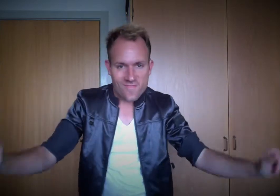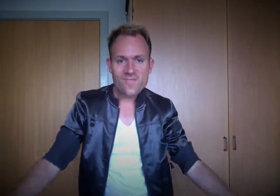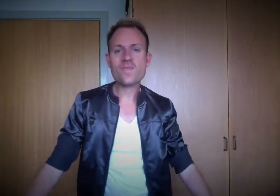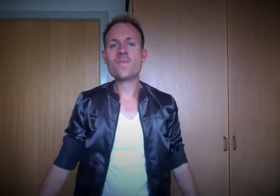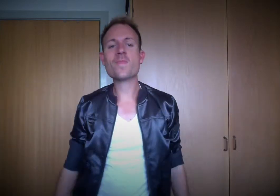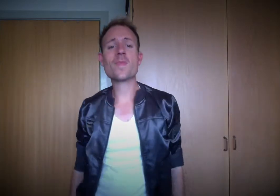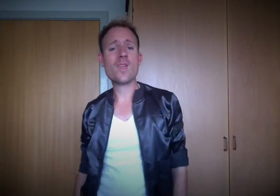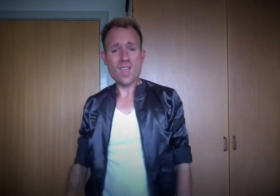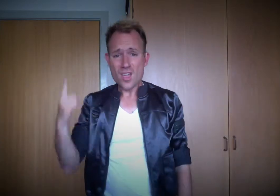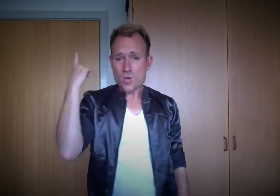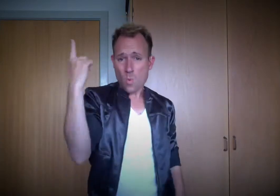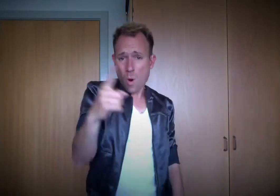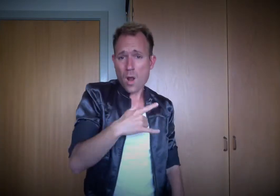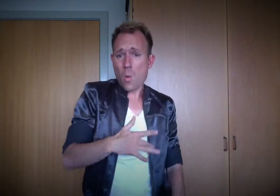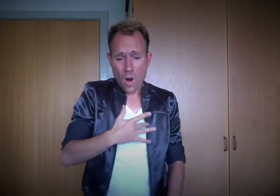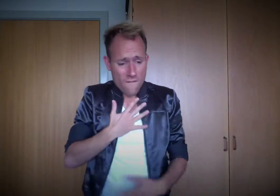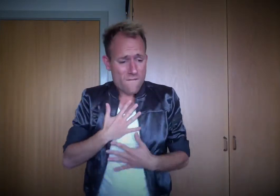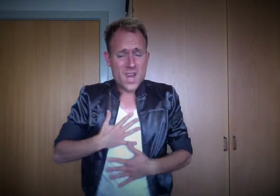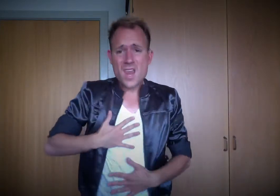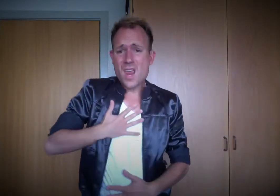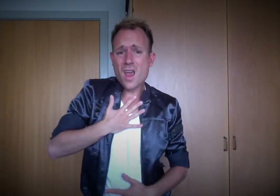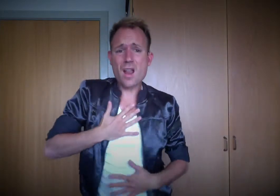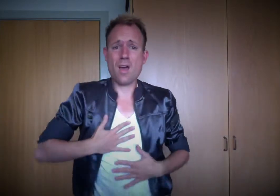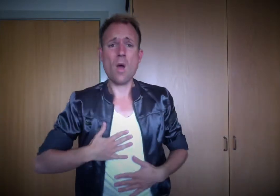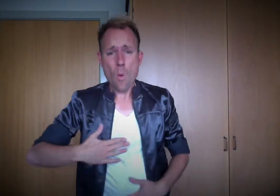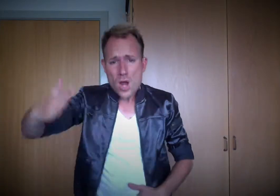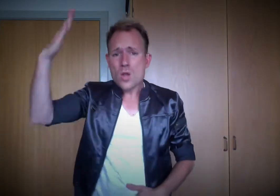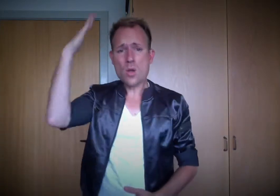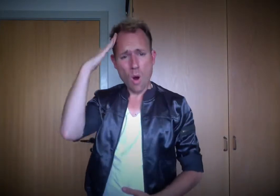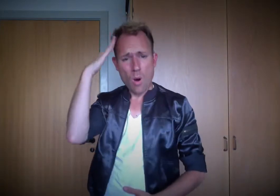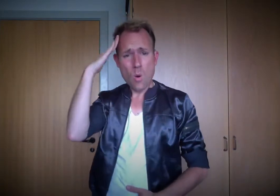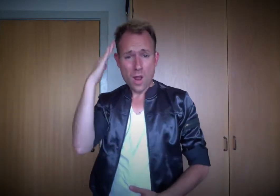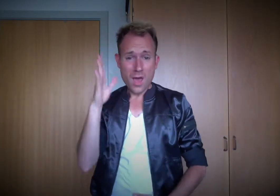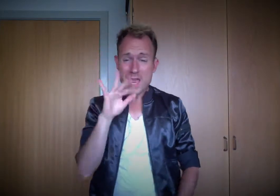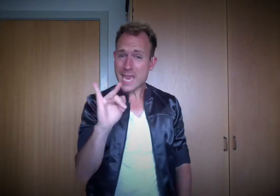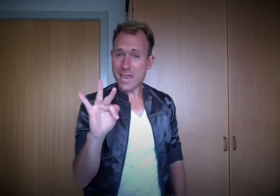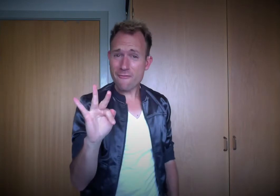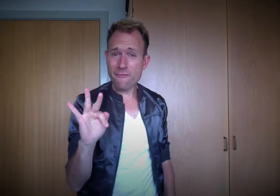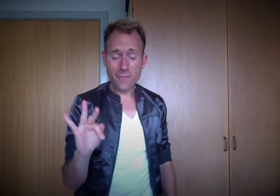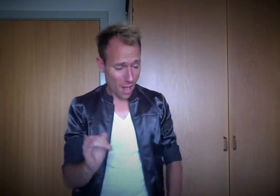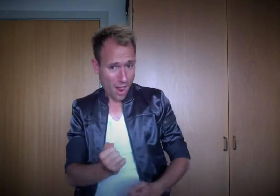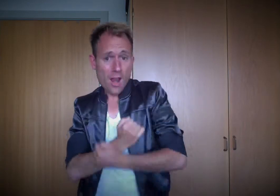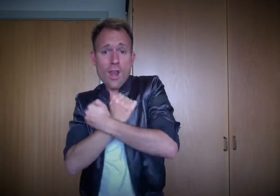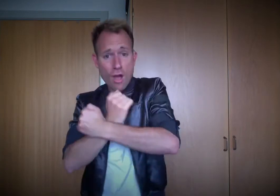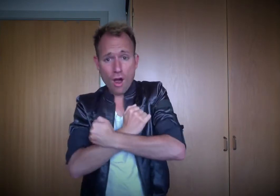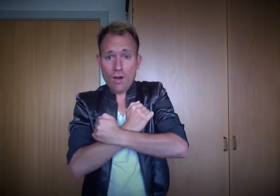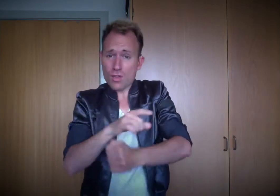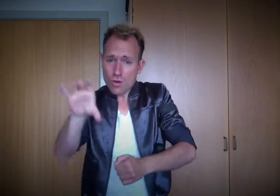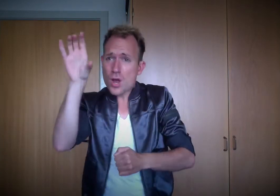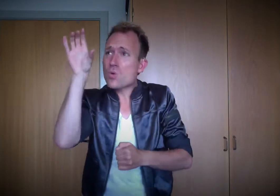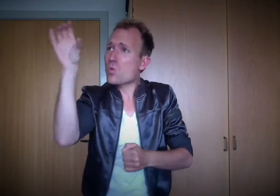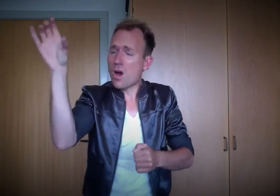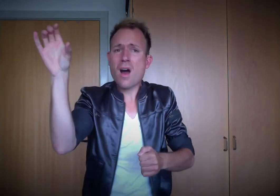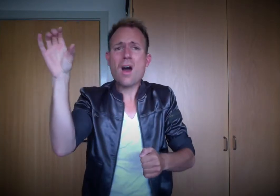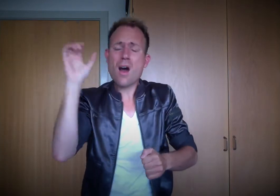It's just the way that we feel We'll know what love is very soon enough